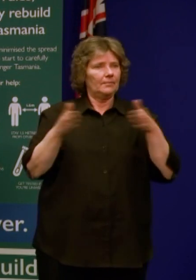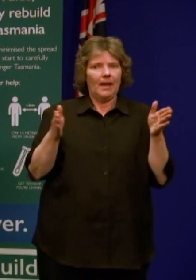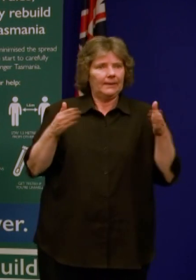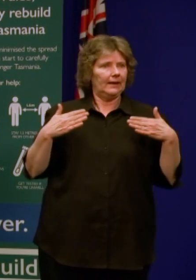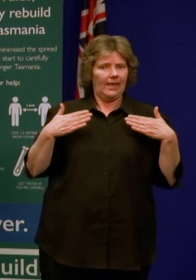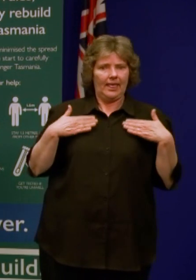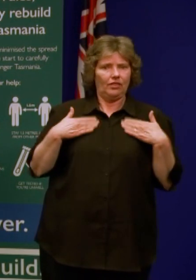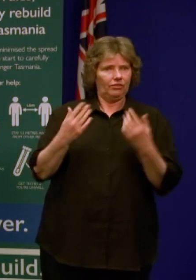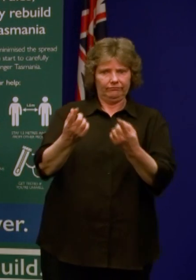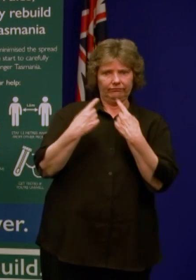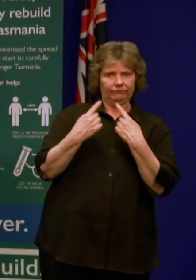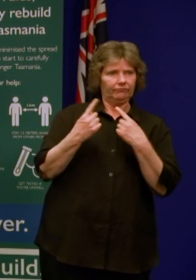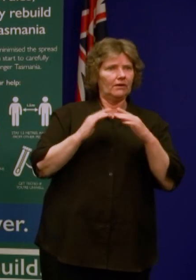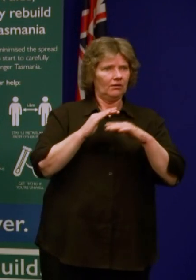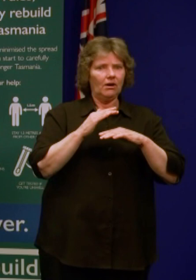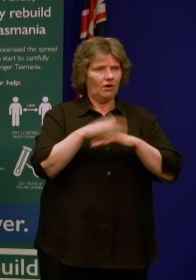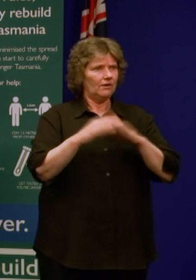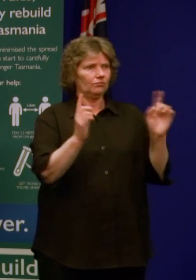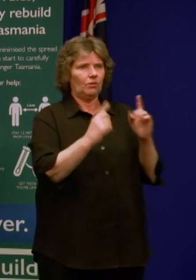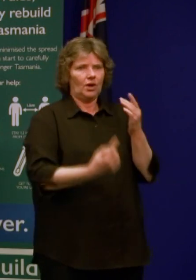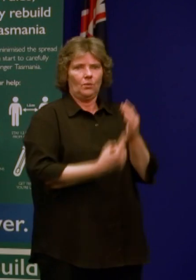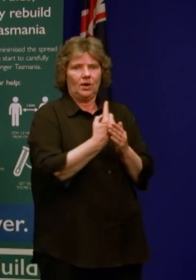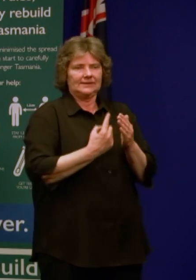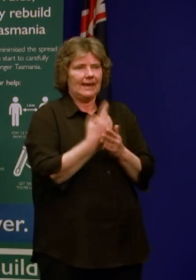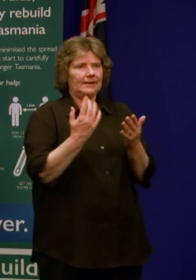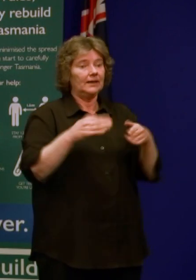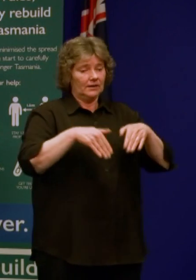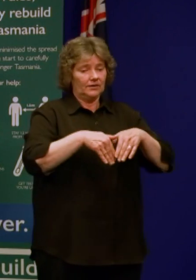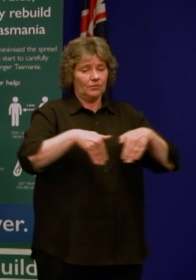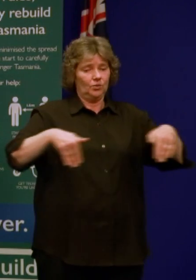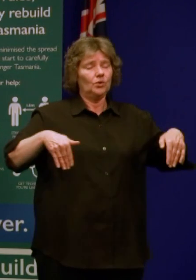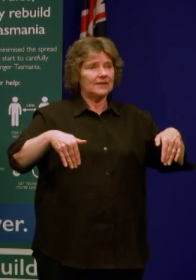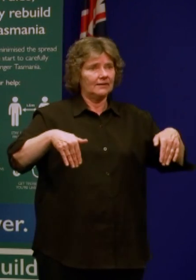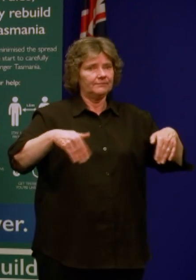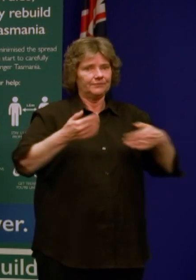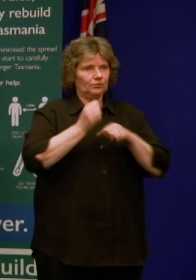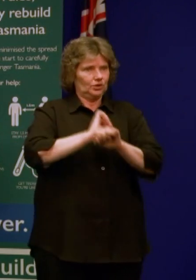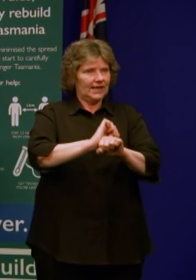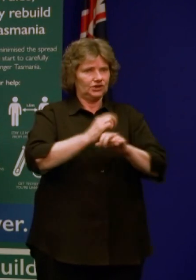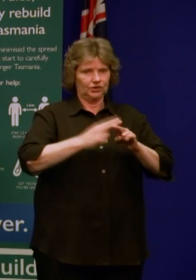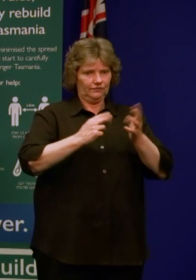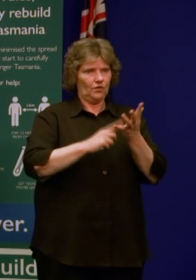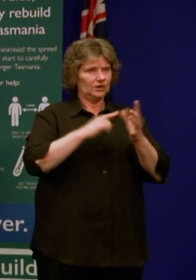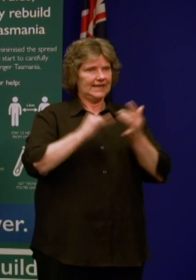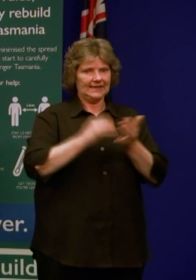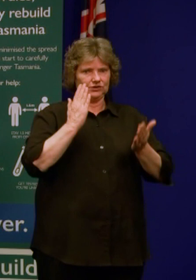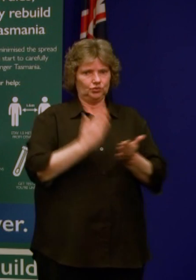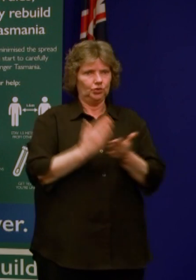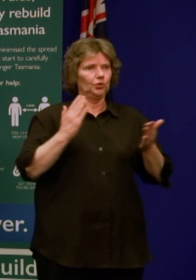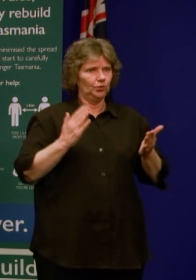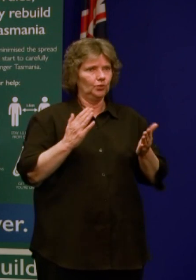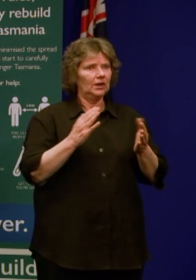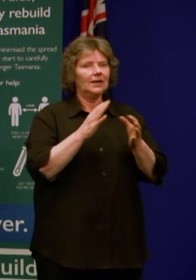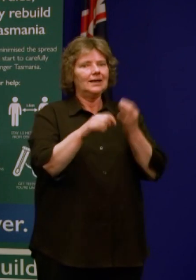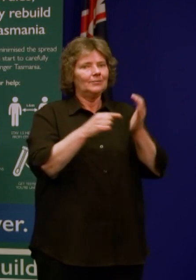important to know that the borders are not our only protection. We need to let people move in and out of Tasmania for whether